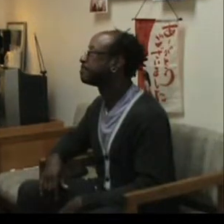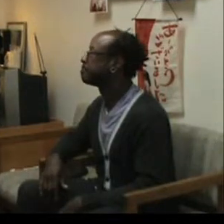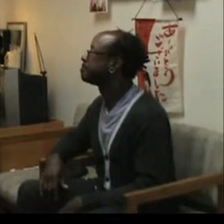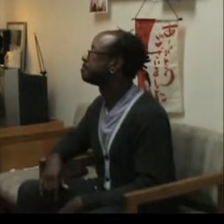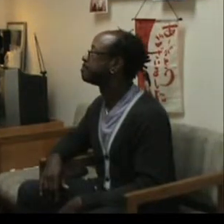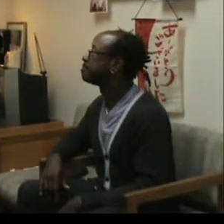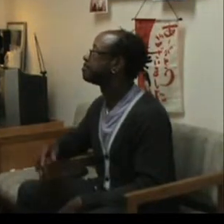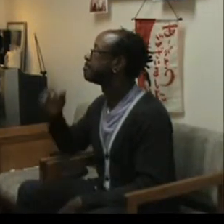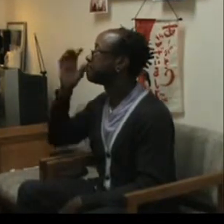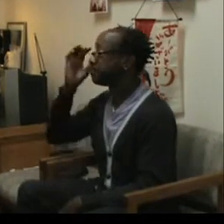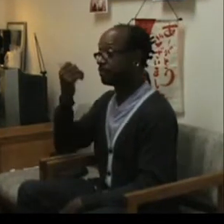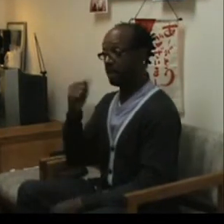Question?